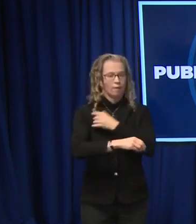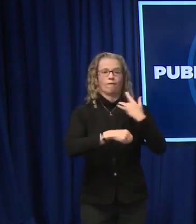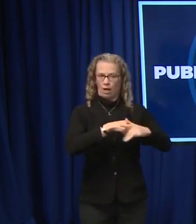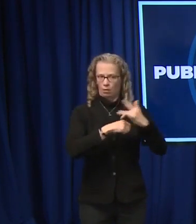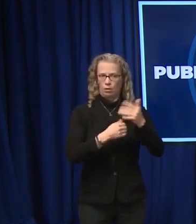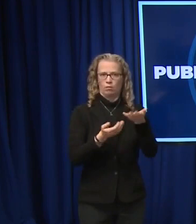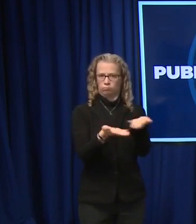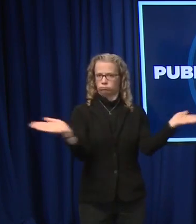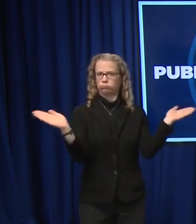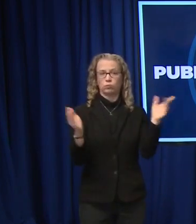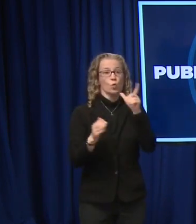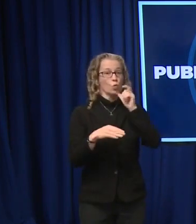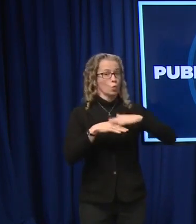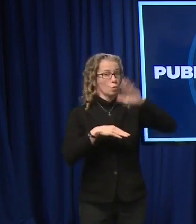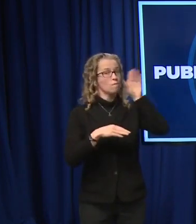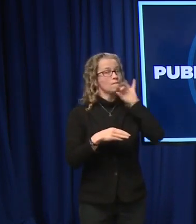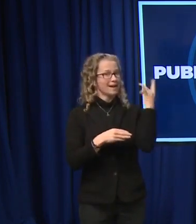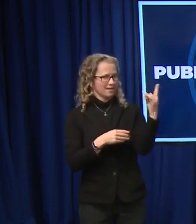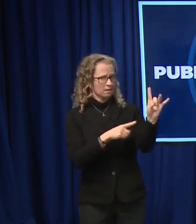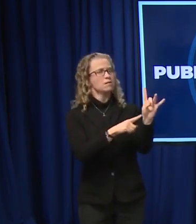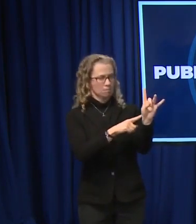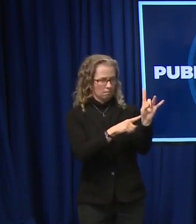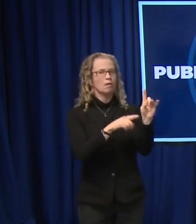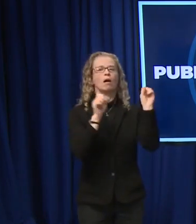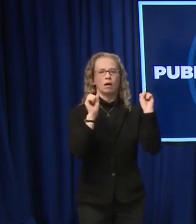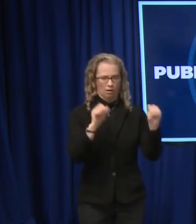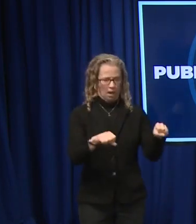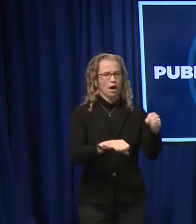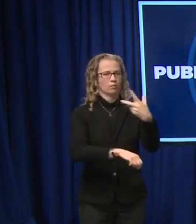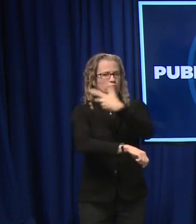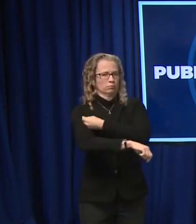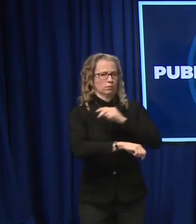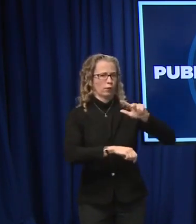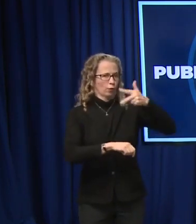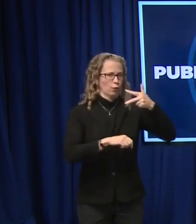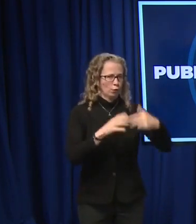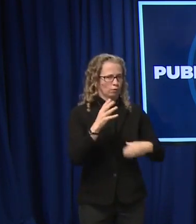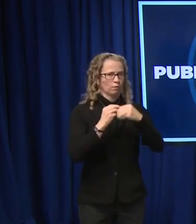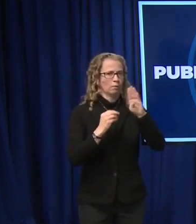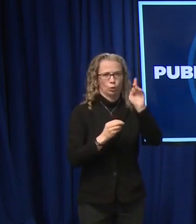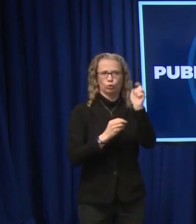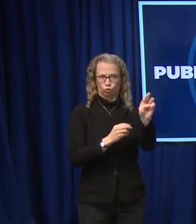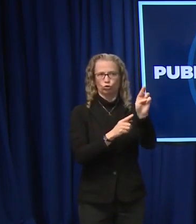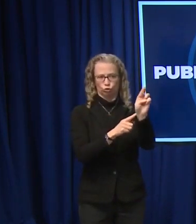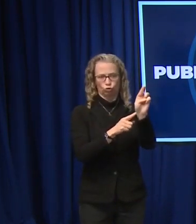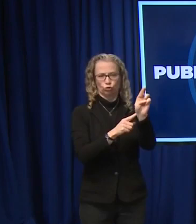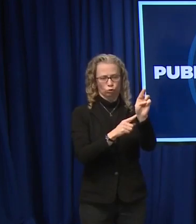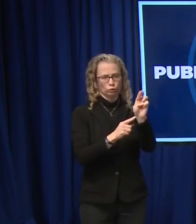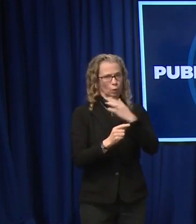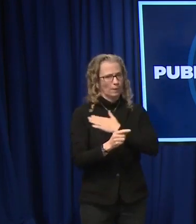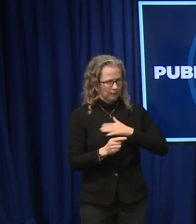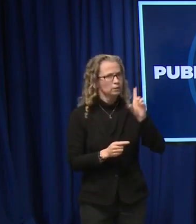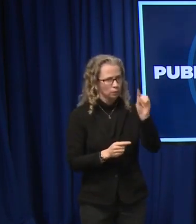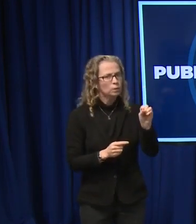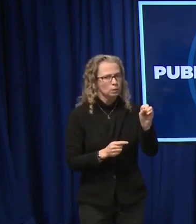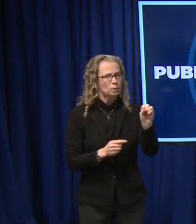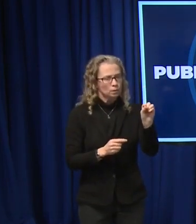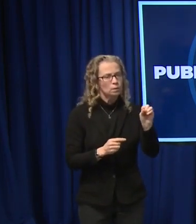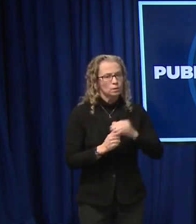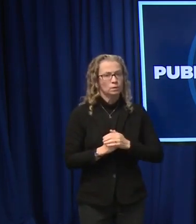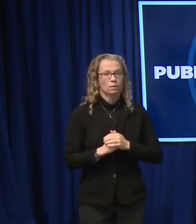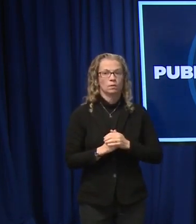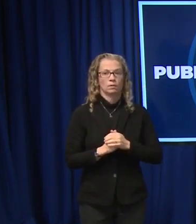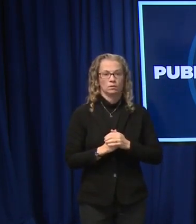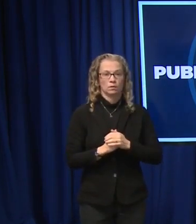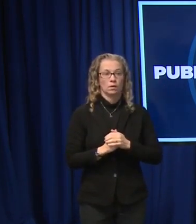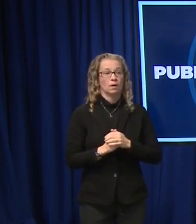Anybody who's 18 years of age or older is eligible and should consider seeking out a booster dose. This remains especially